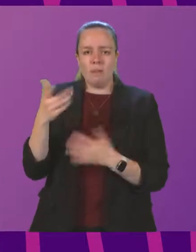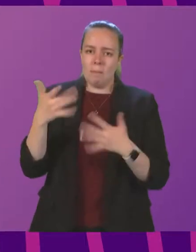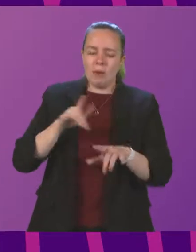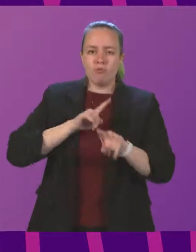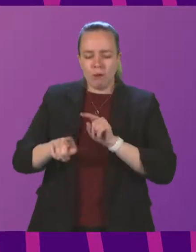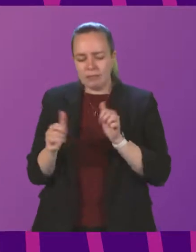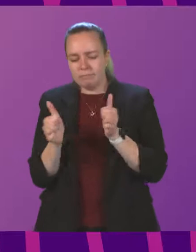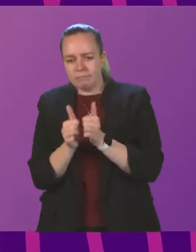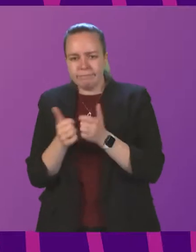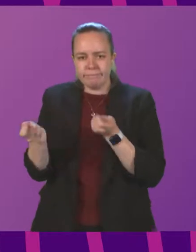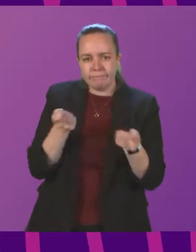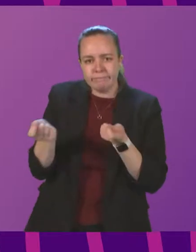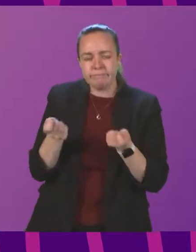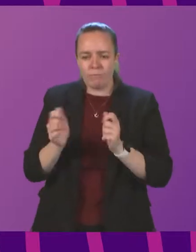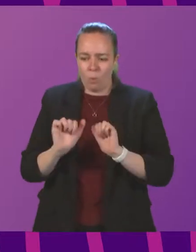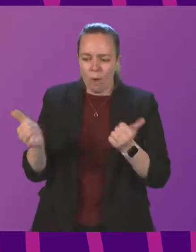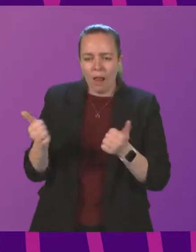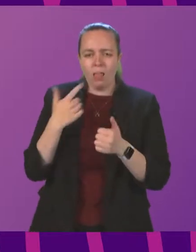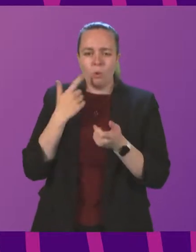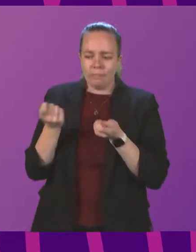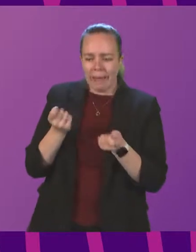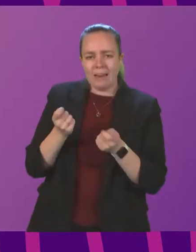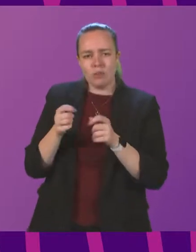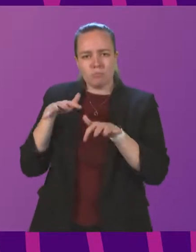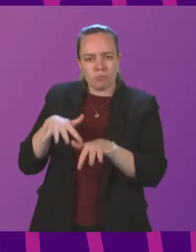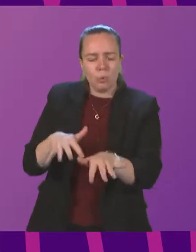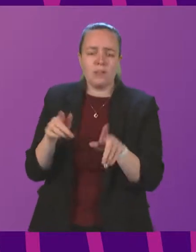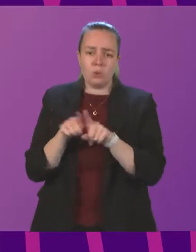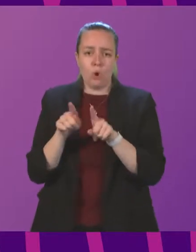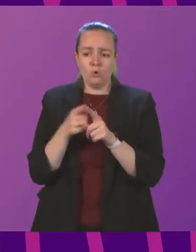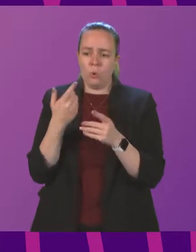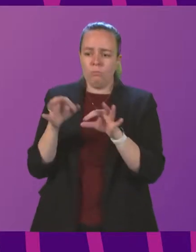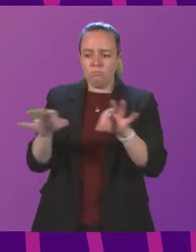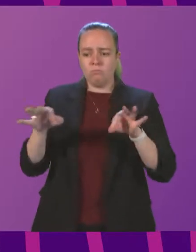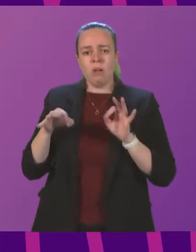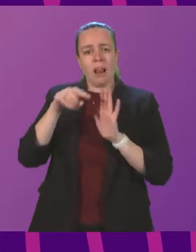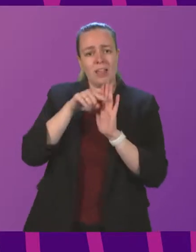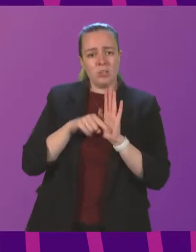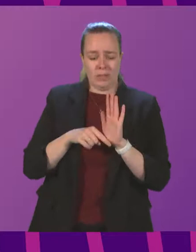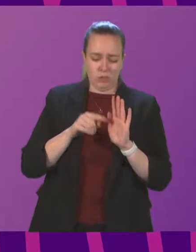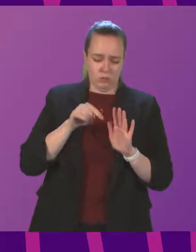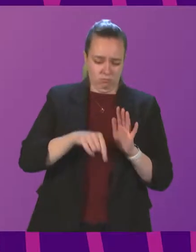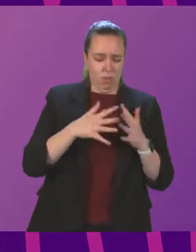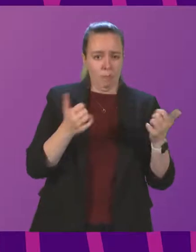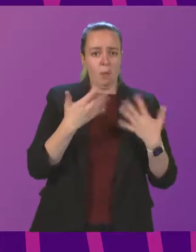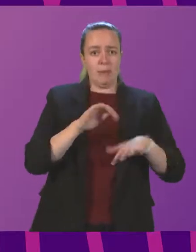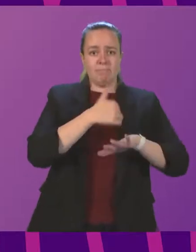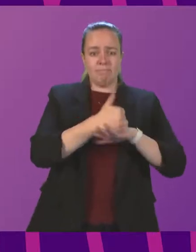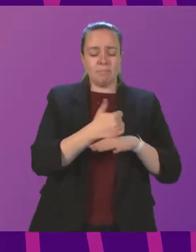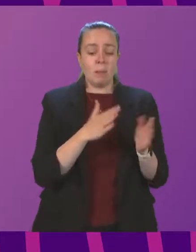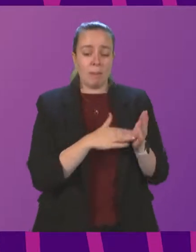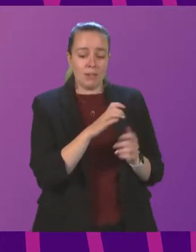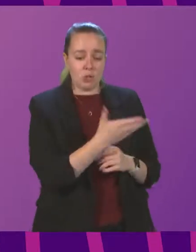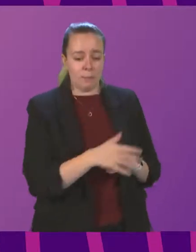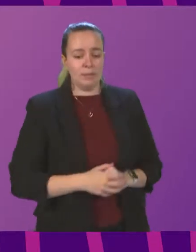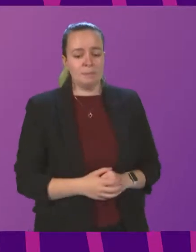proportionate as possible to facilitate protest and certainly to work within the bounds of legislation set for them by this parliament. Maggie Chapman.